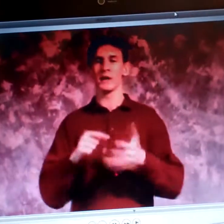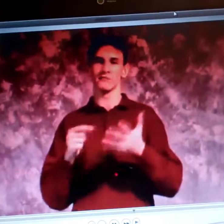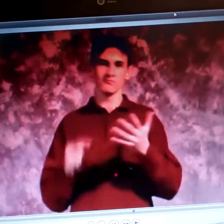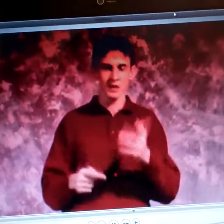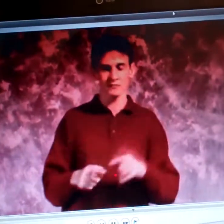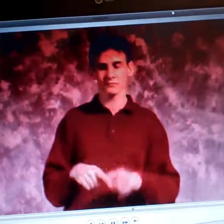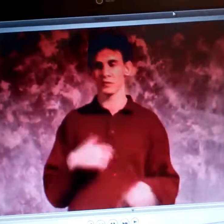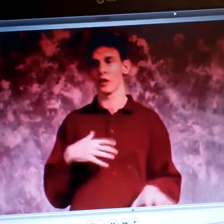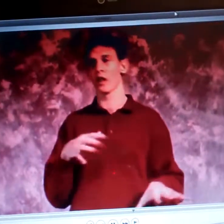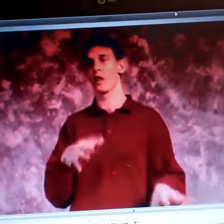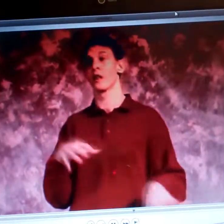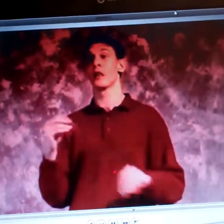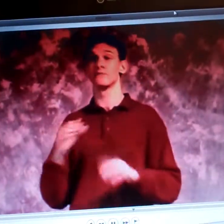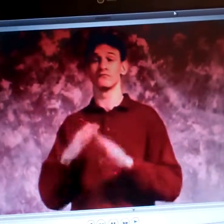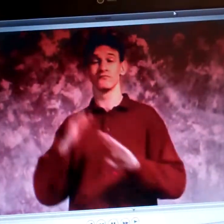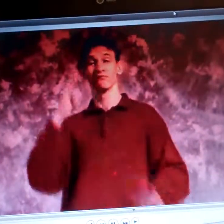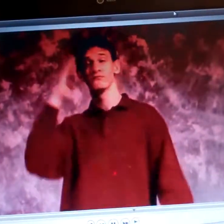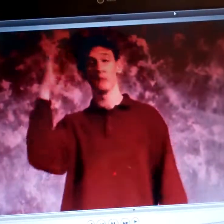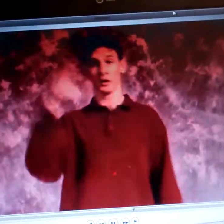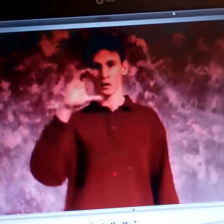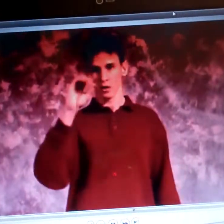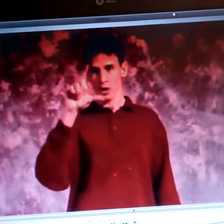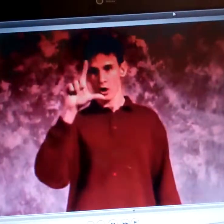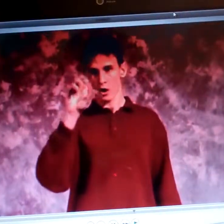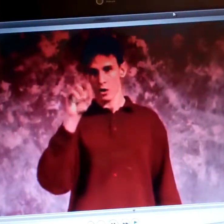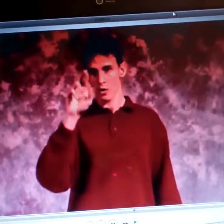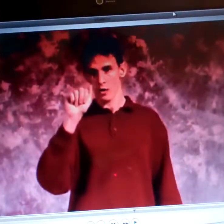that. We went swimming and a lot of beach stuff.